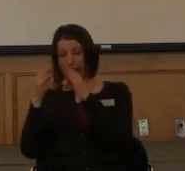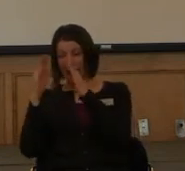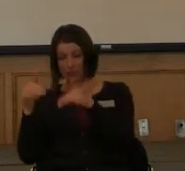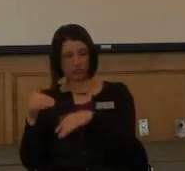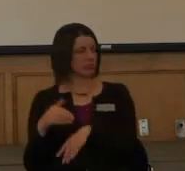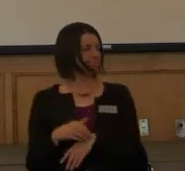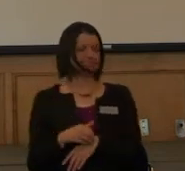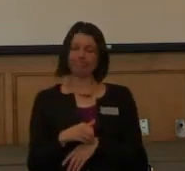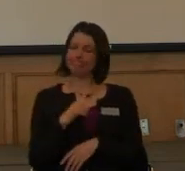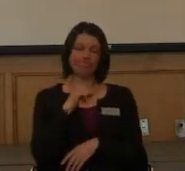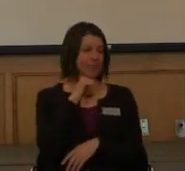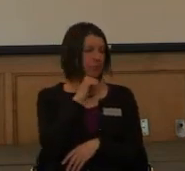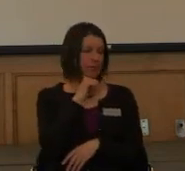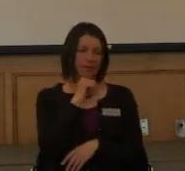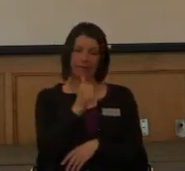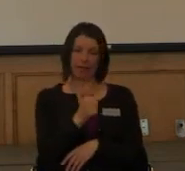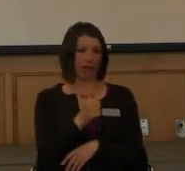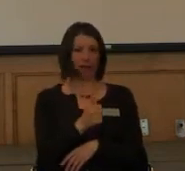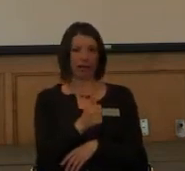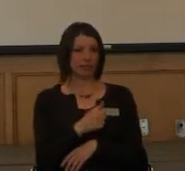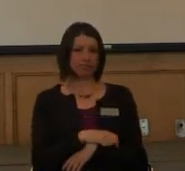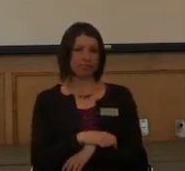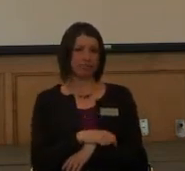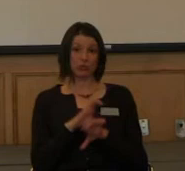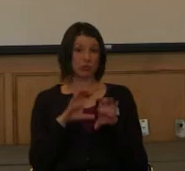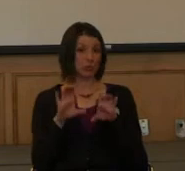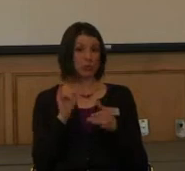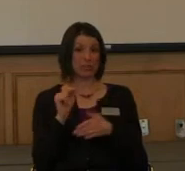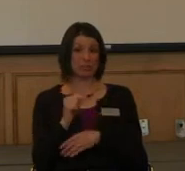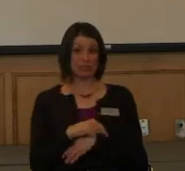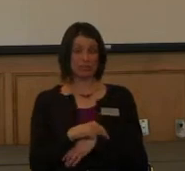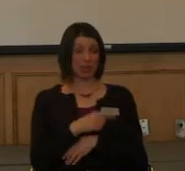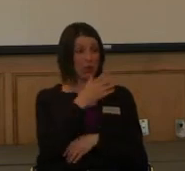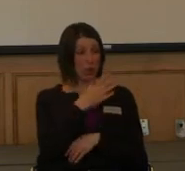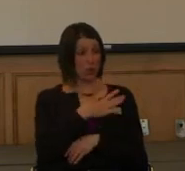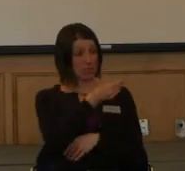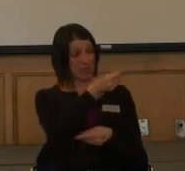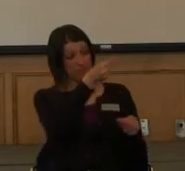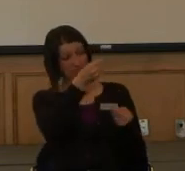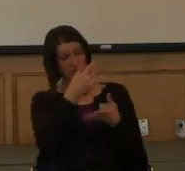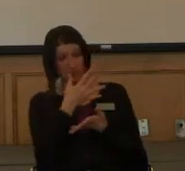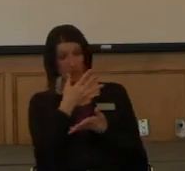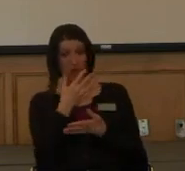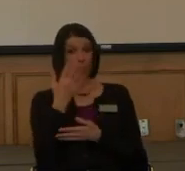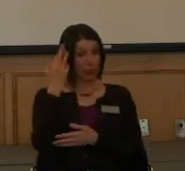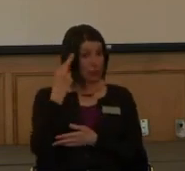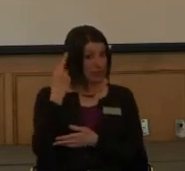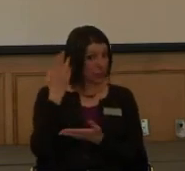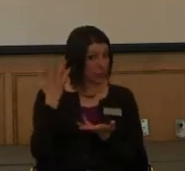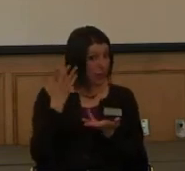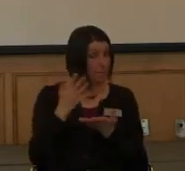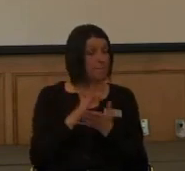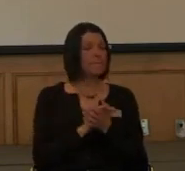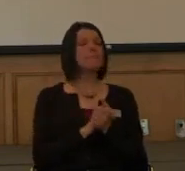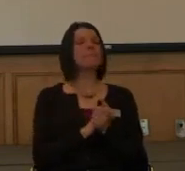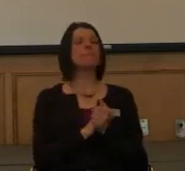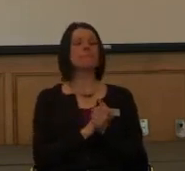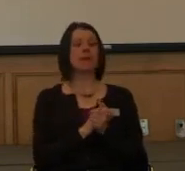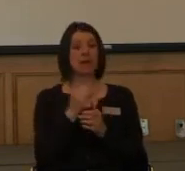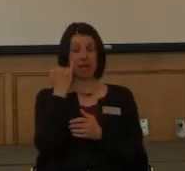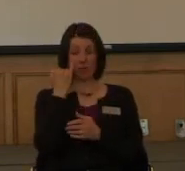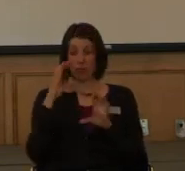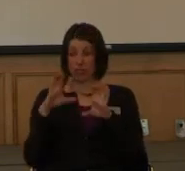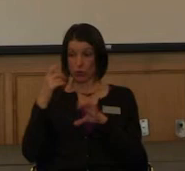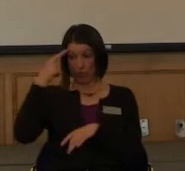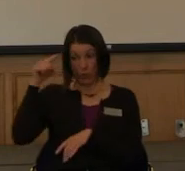Wouldn't do it. And you want to know what the lady told me? The reason was, if we do